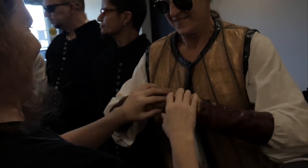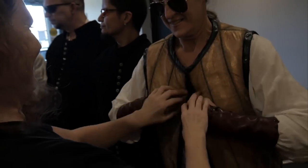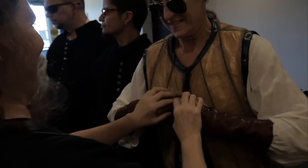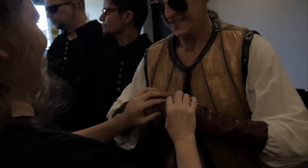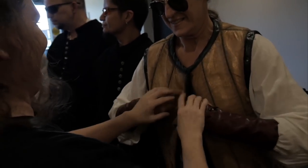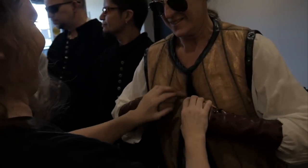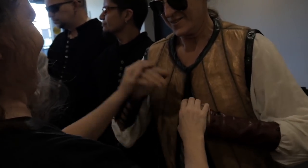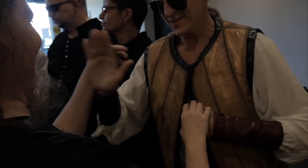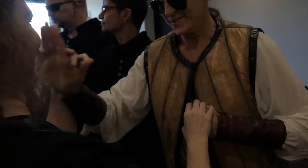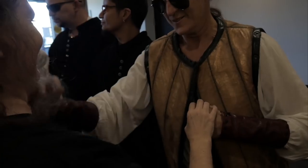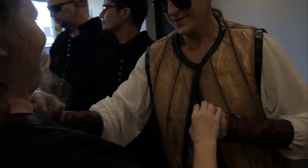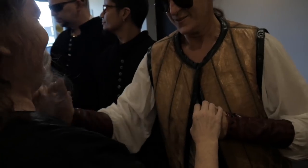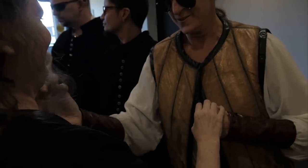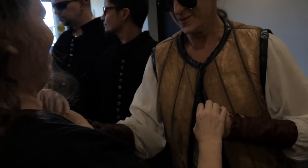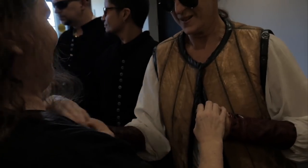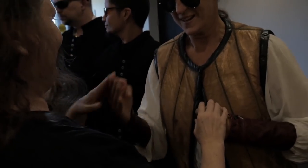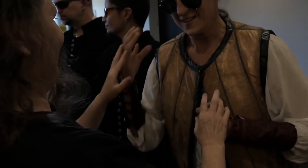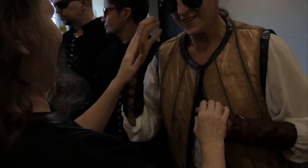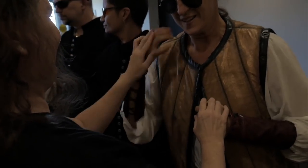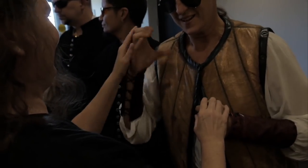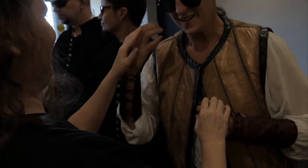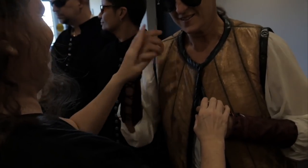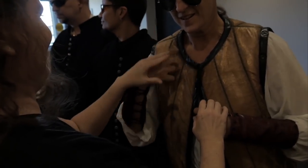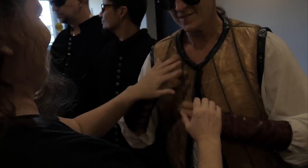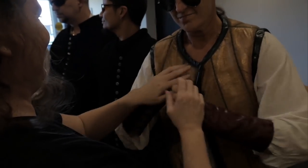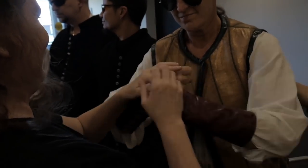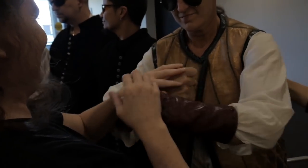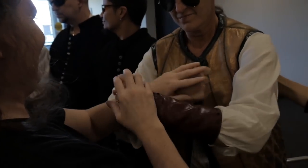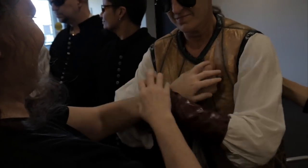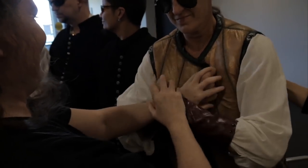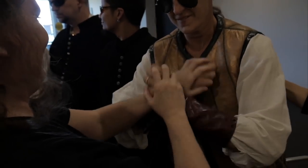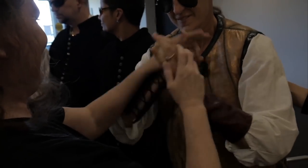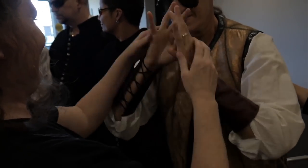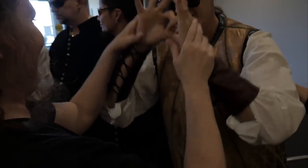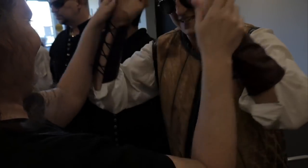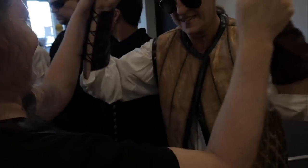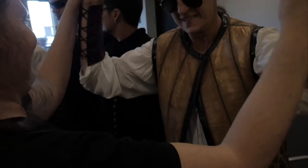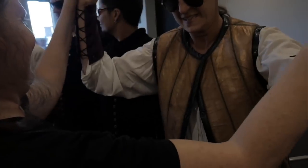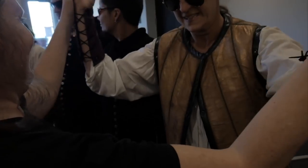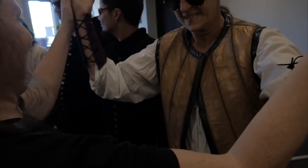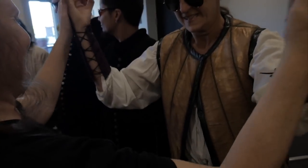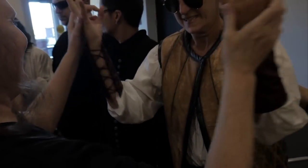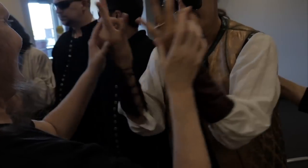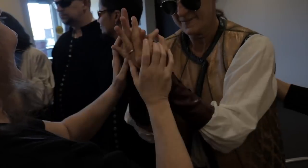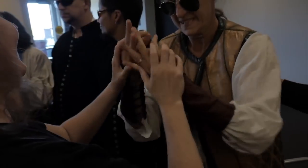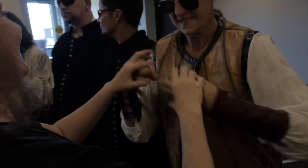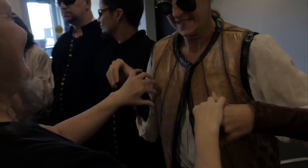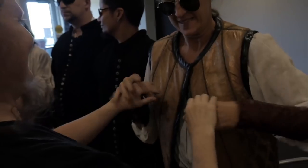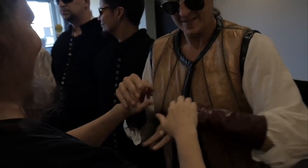I'm Juliette's cousin. Family means everything to me.